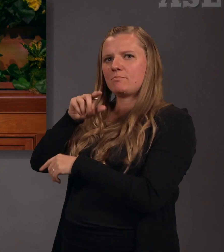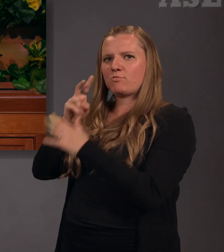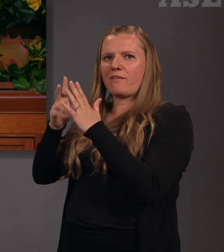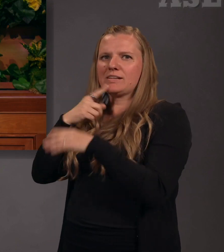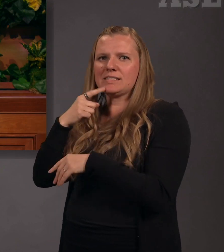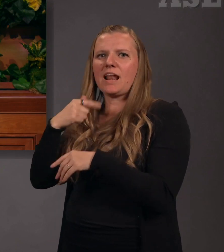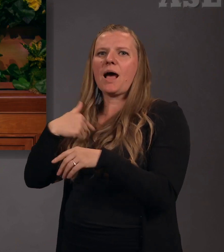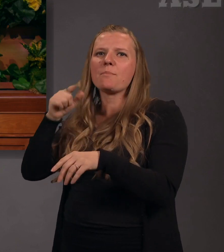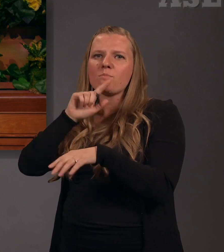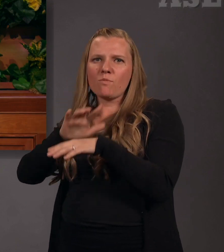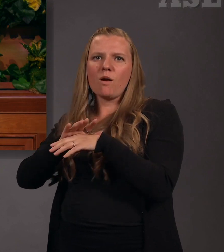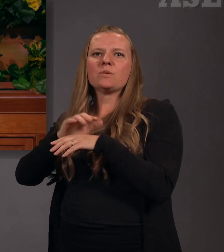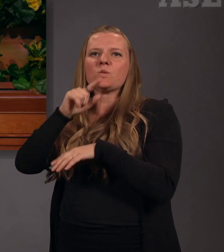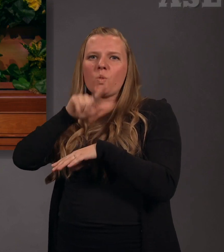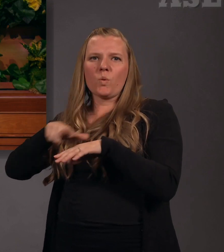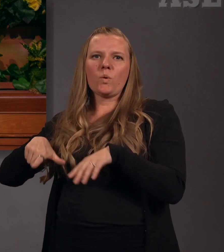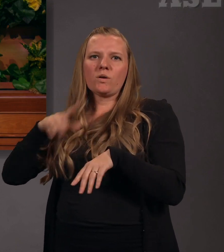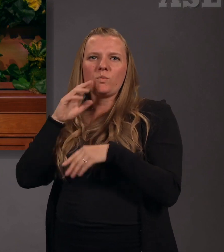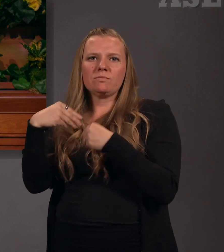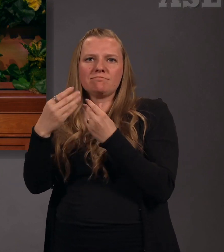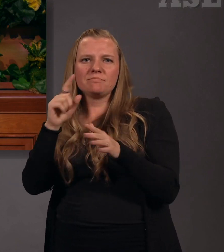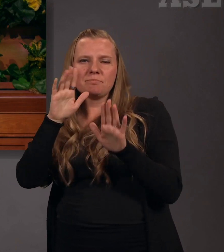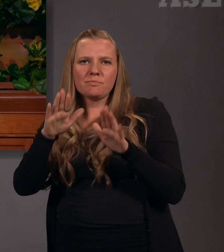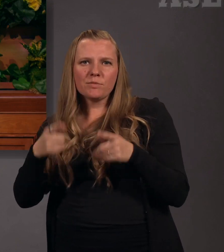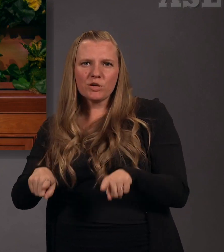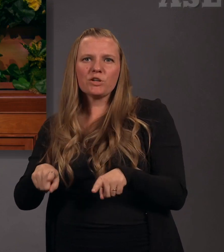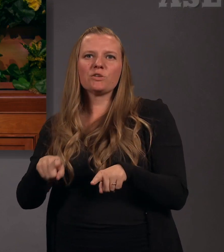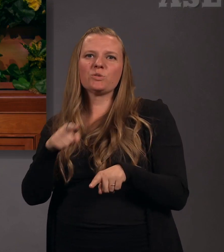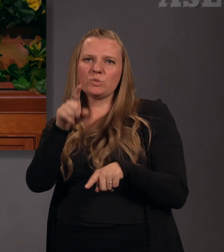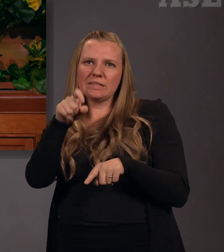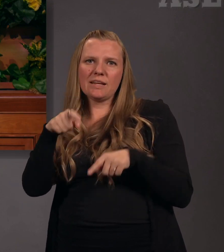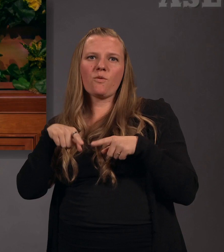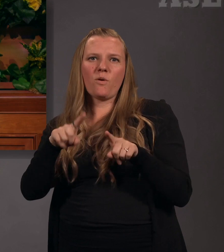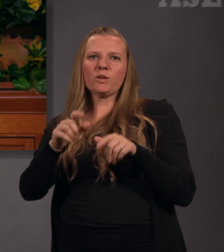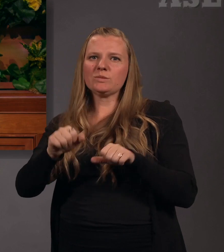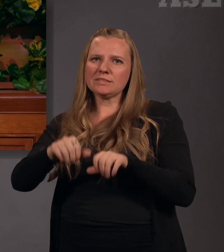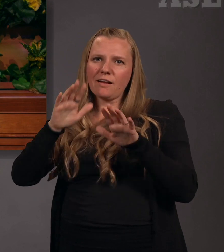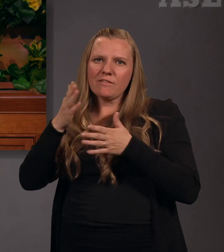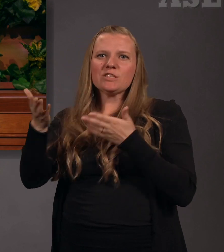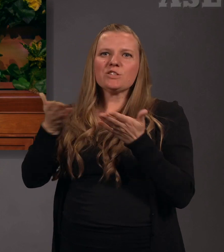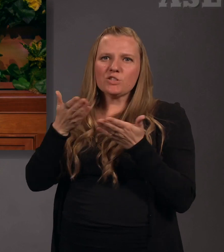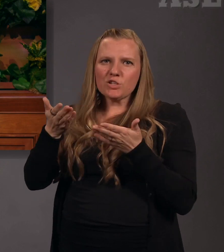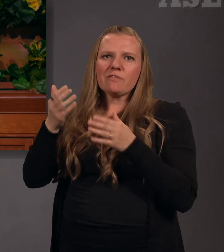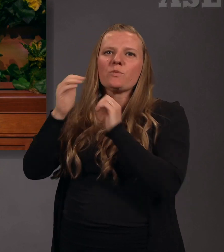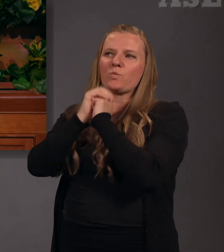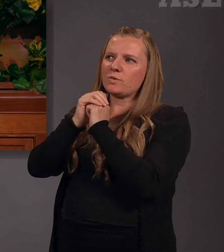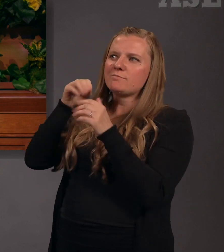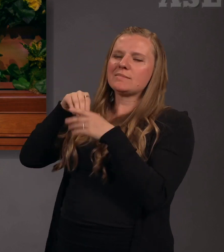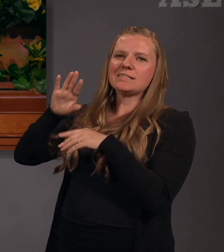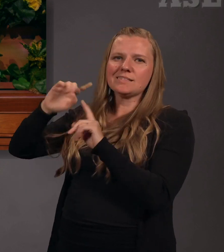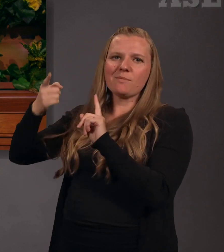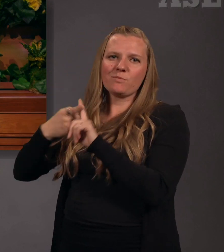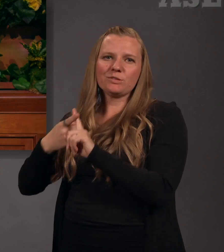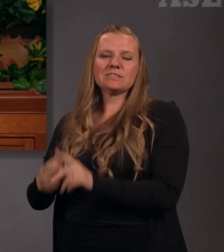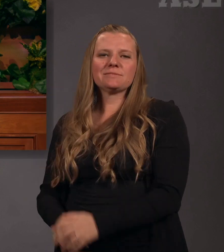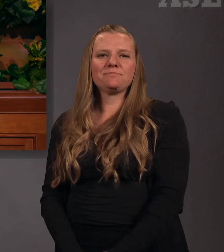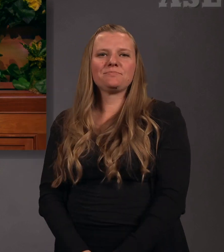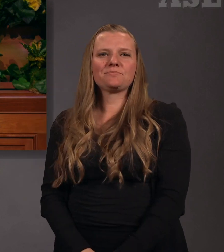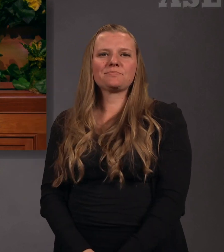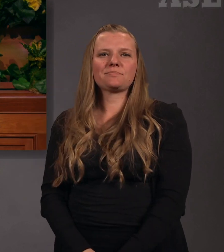the miracles He knows you need as you make sacrifices to serve and worship in His temples. Do you